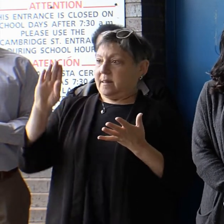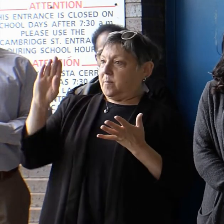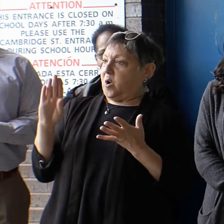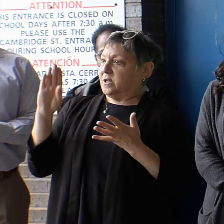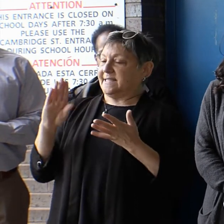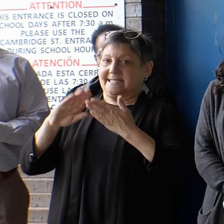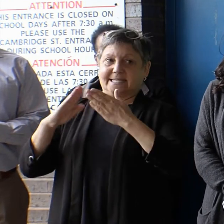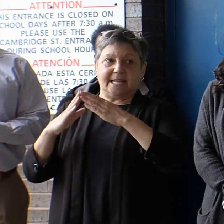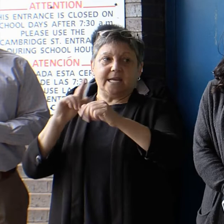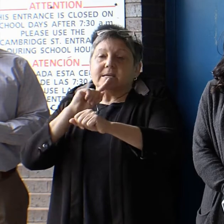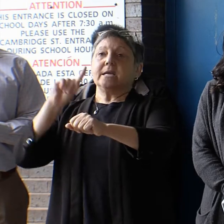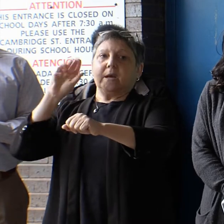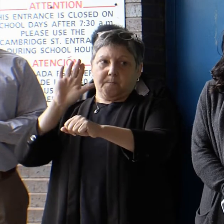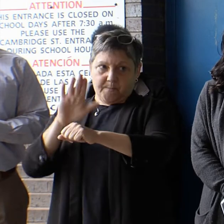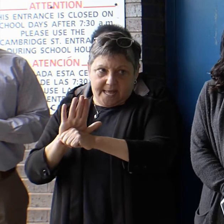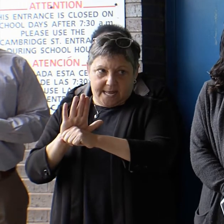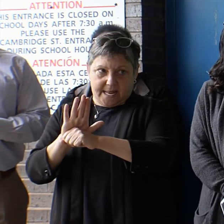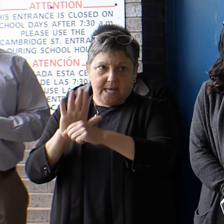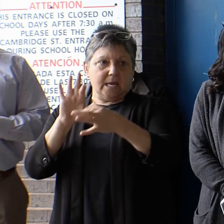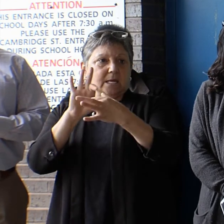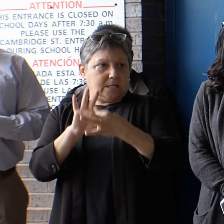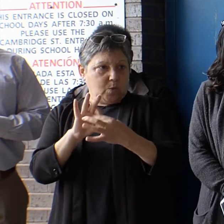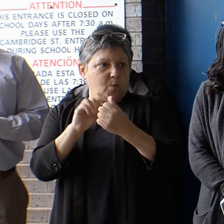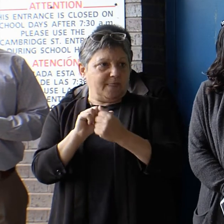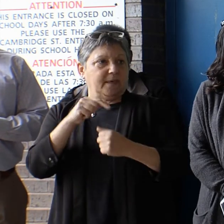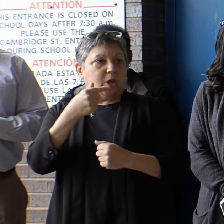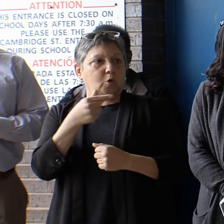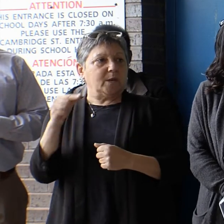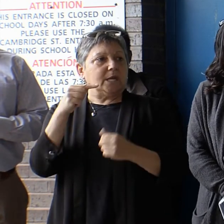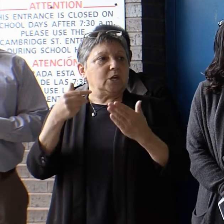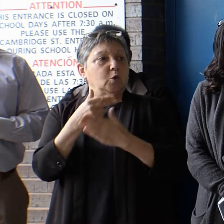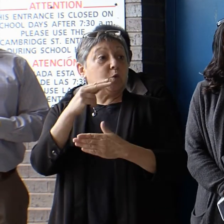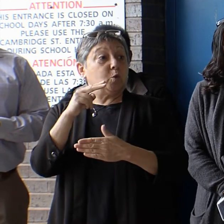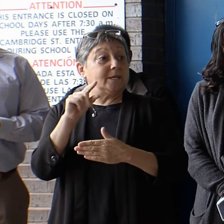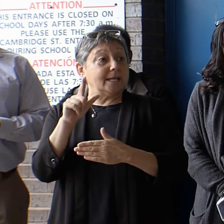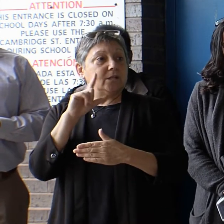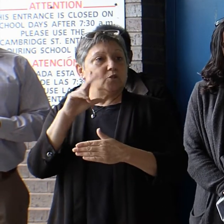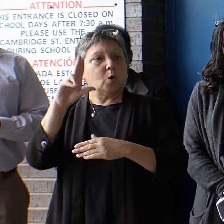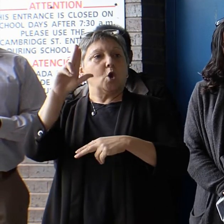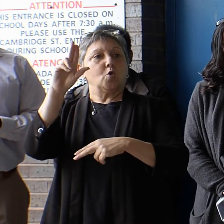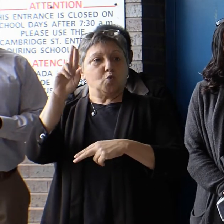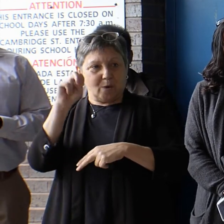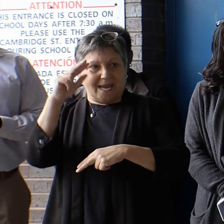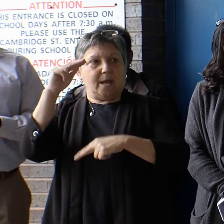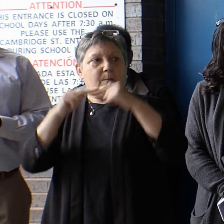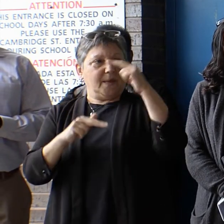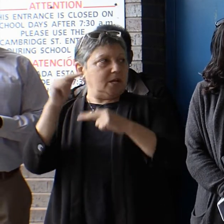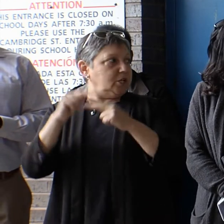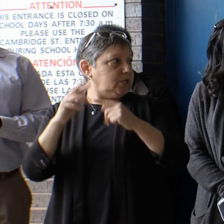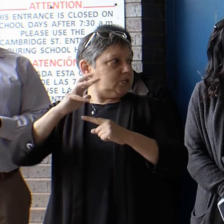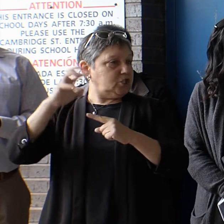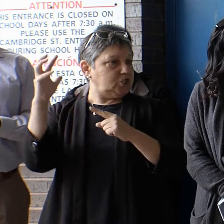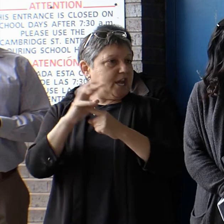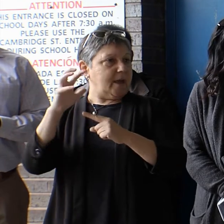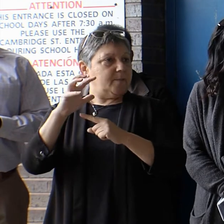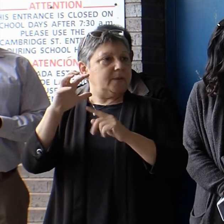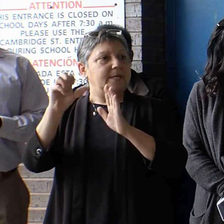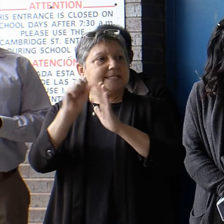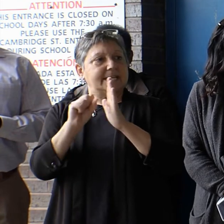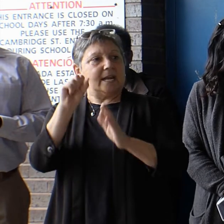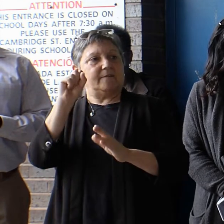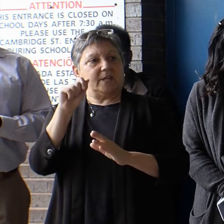is making a commitment in the Green New Deal for Boston Public Schools to rebuild a state-of-the-art school